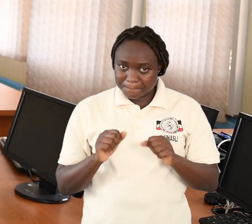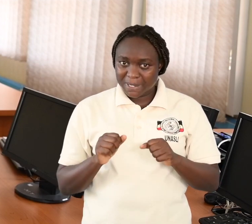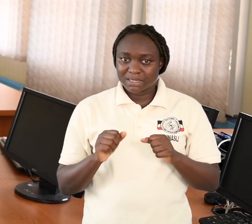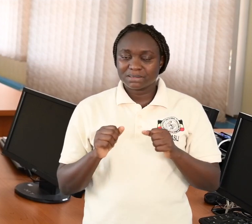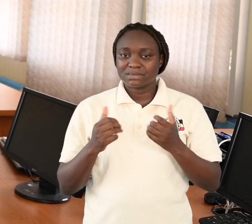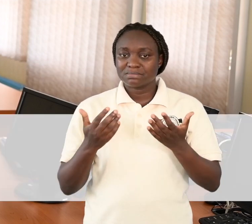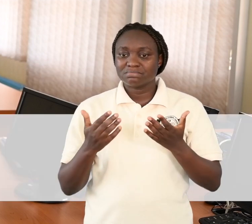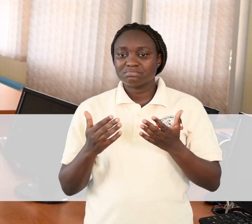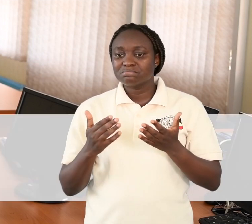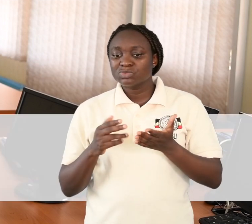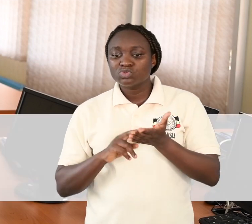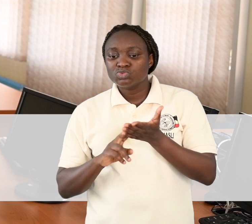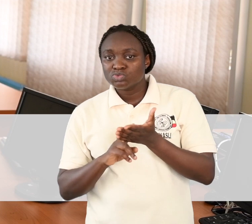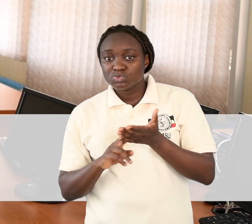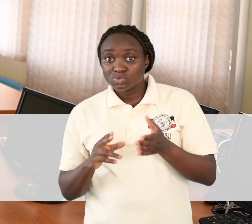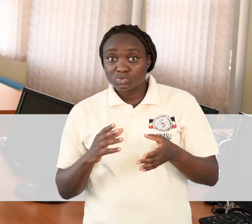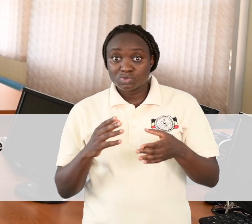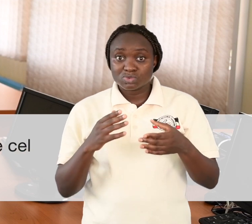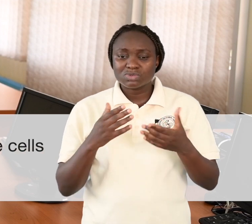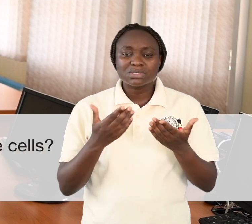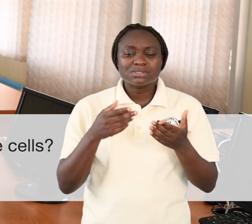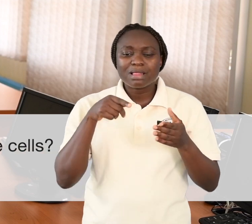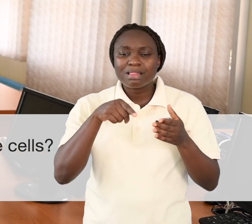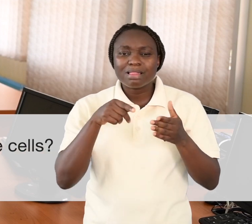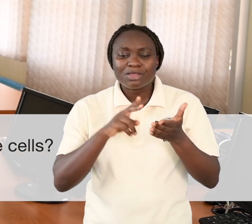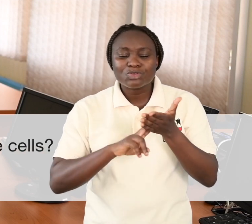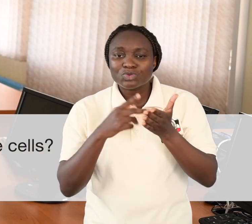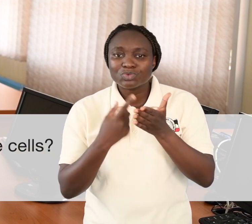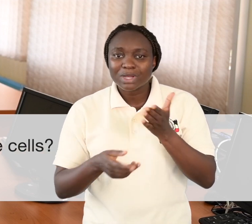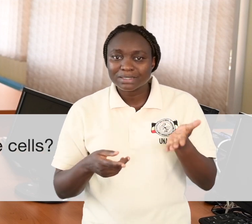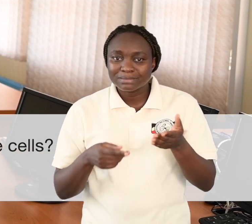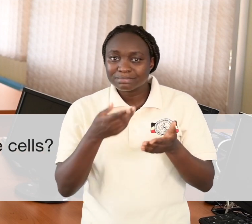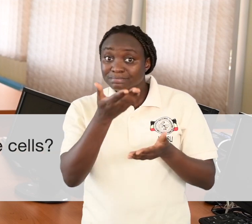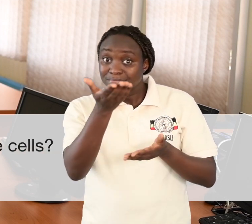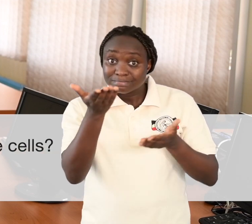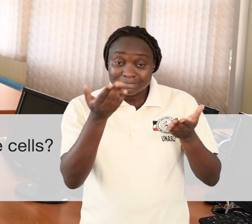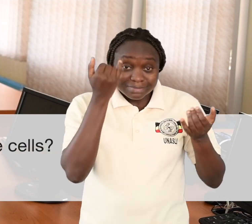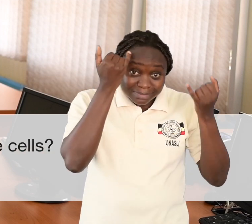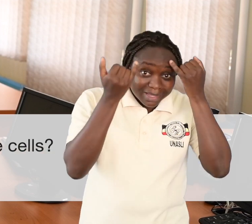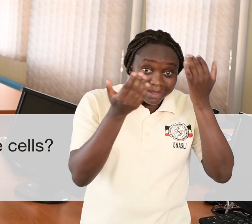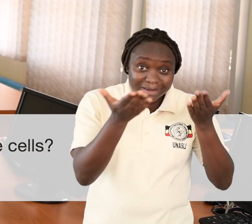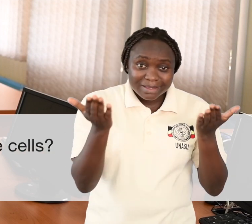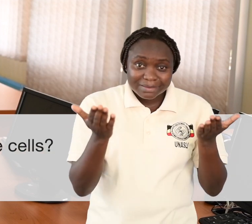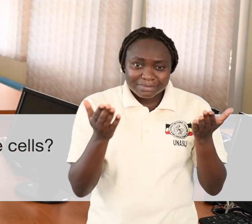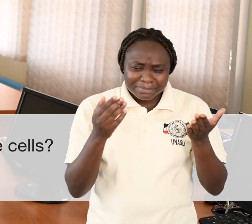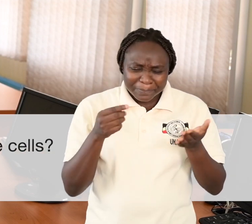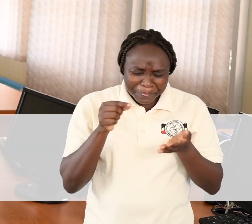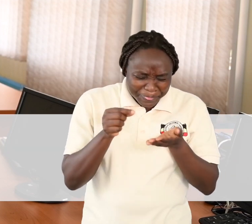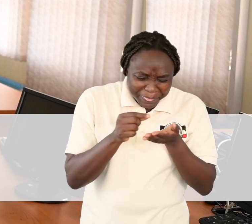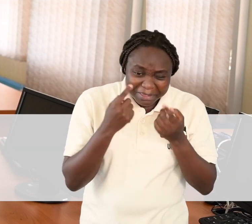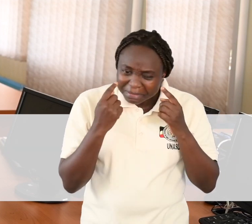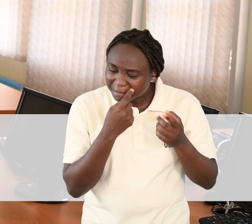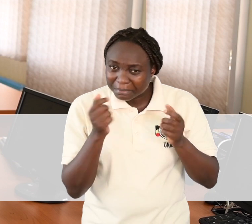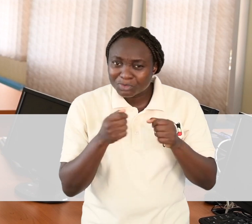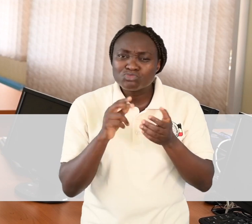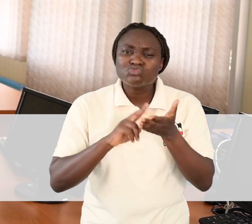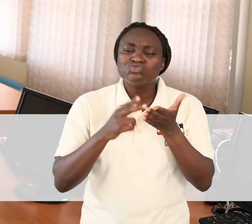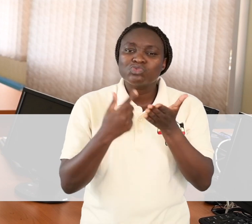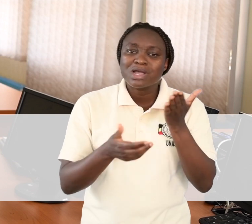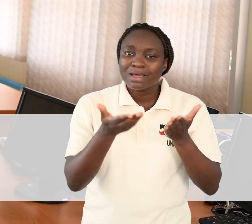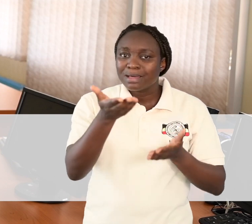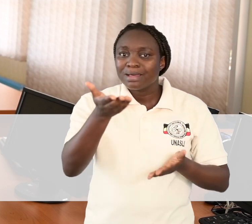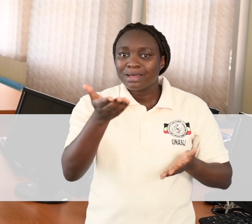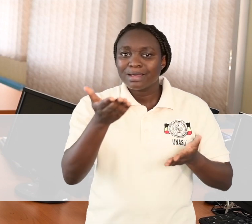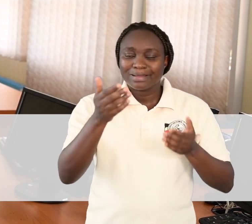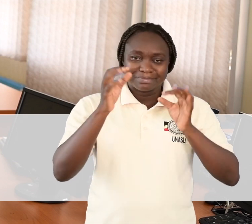Can you try and tell us or think about what that instrument is? Very